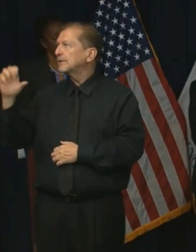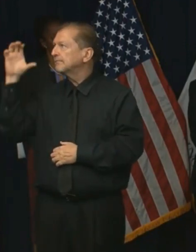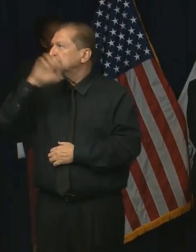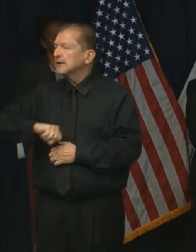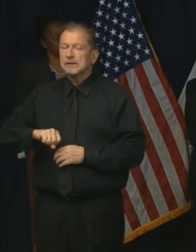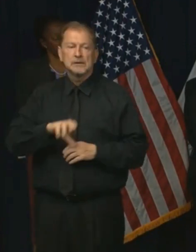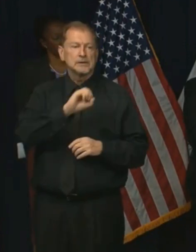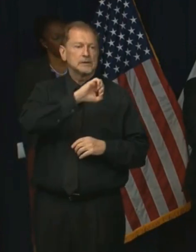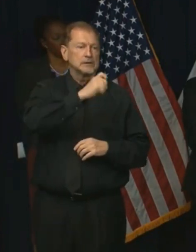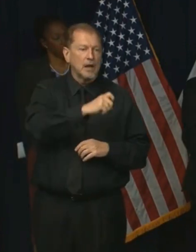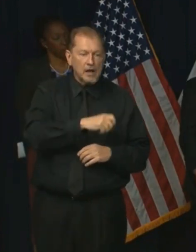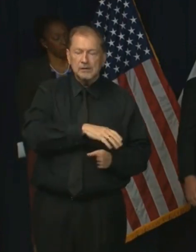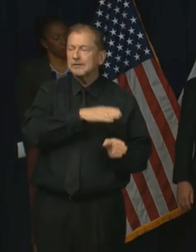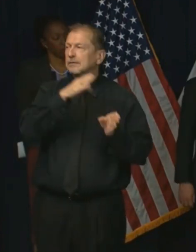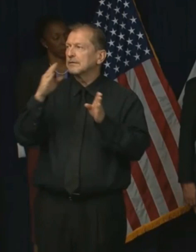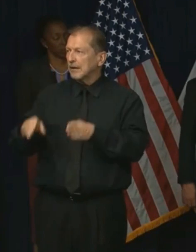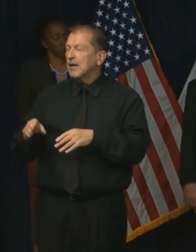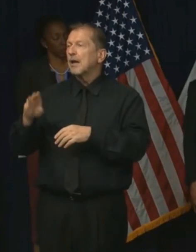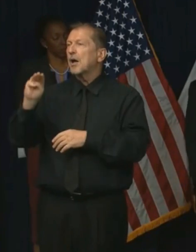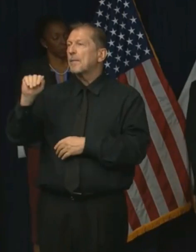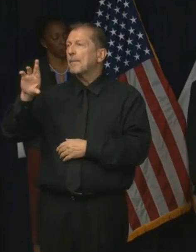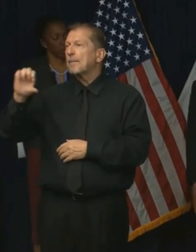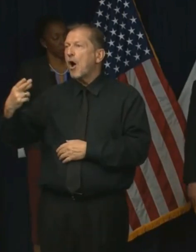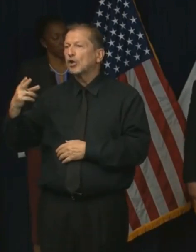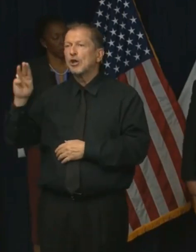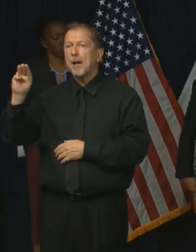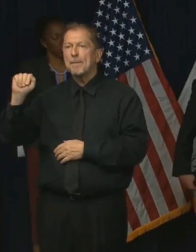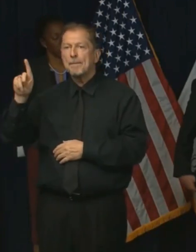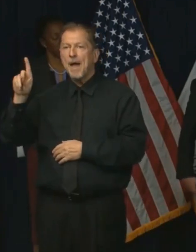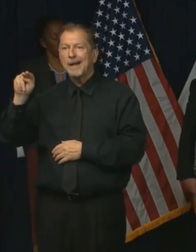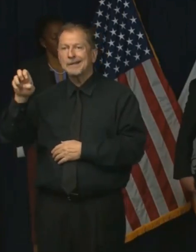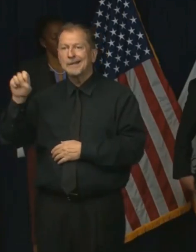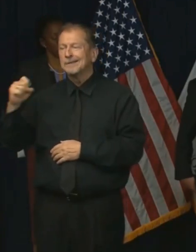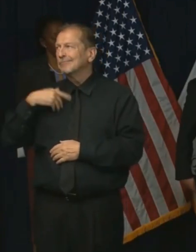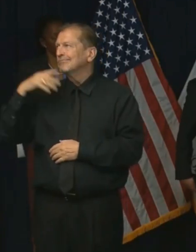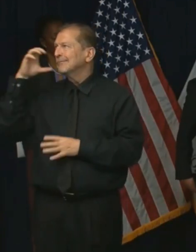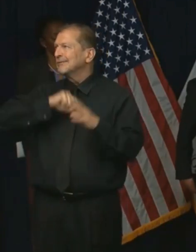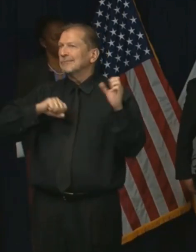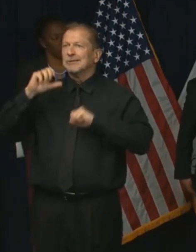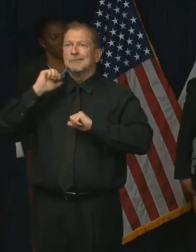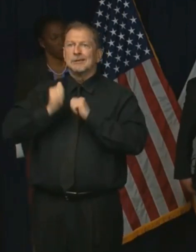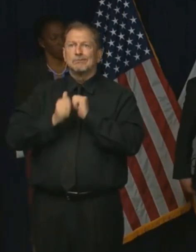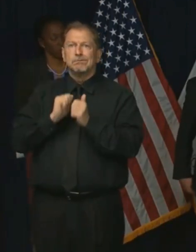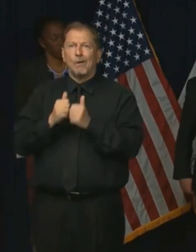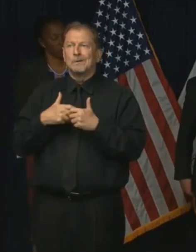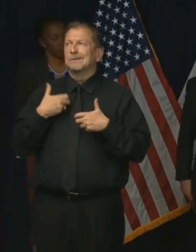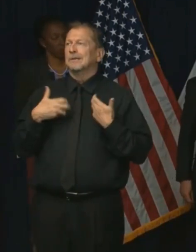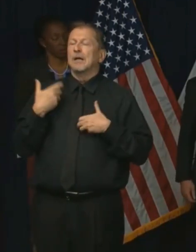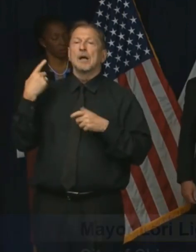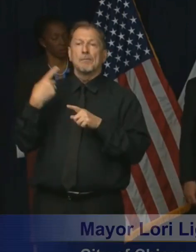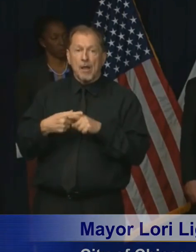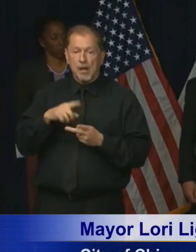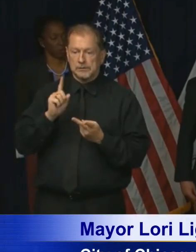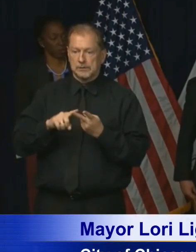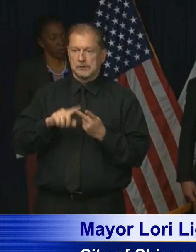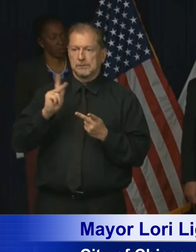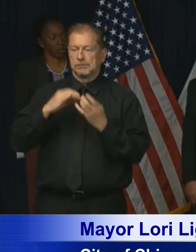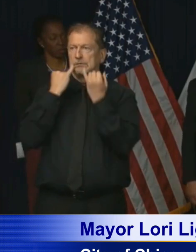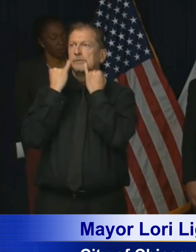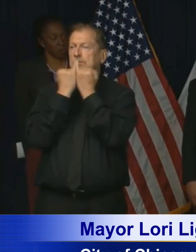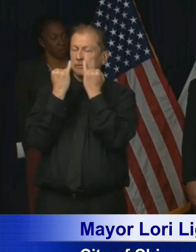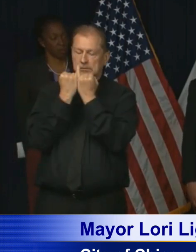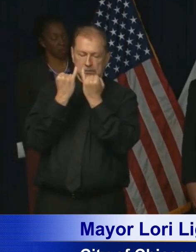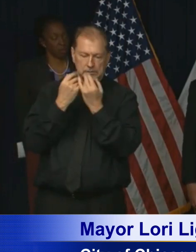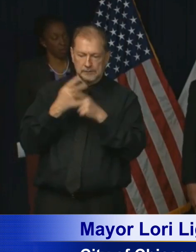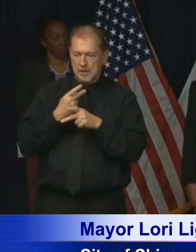NCAA March Madness. So, you know, it's not just sports, but people are really challenging themselves to figure out